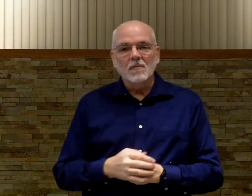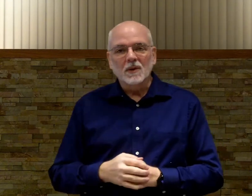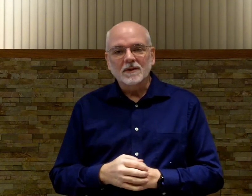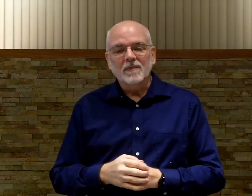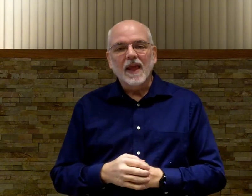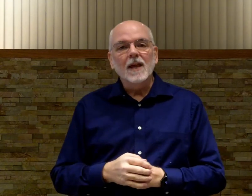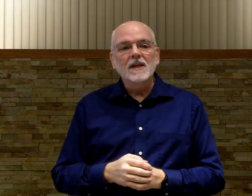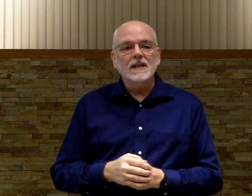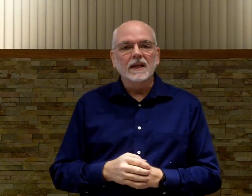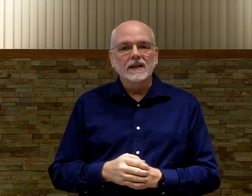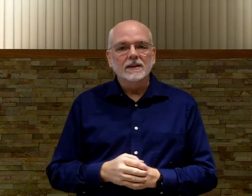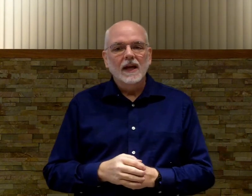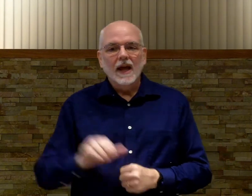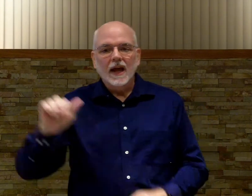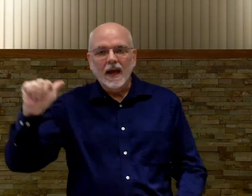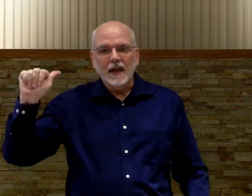numbers. ABCs. A.